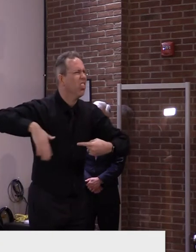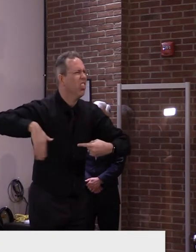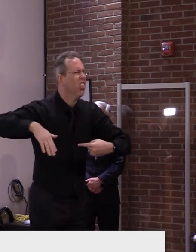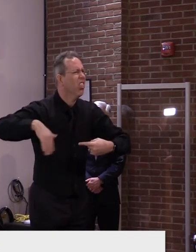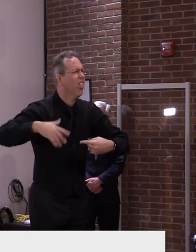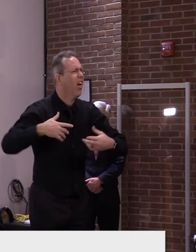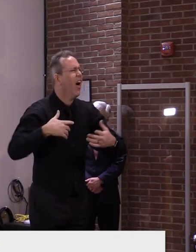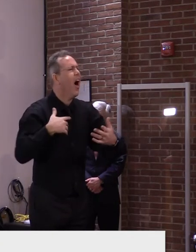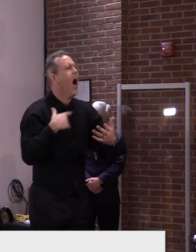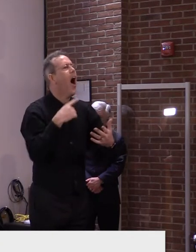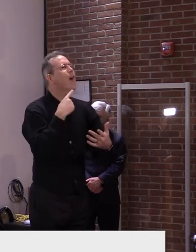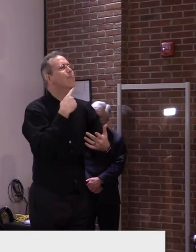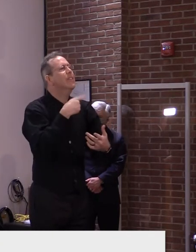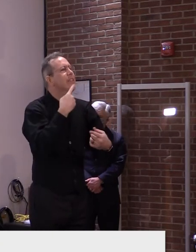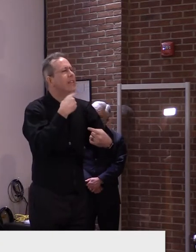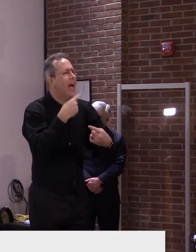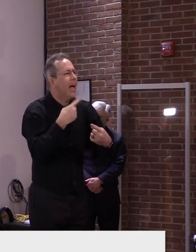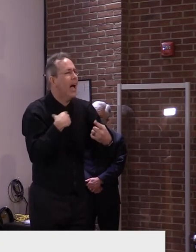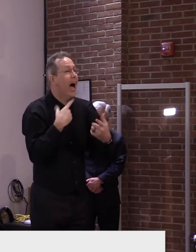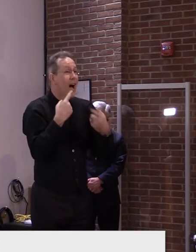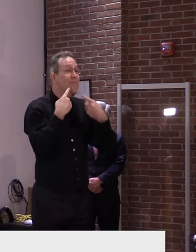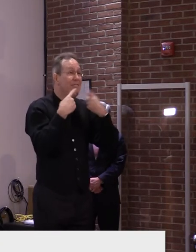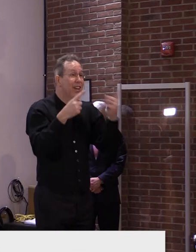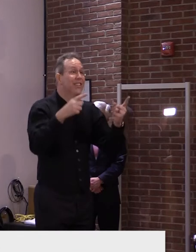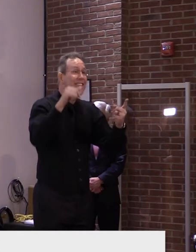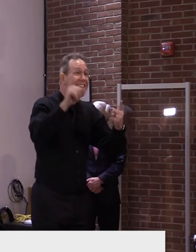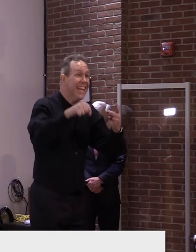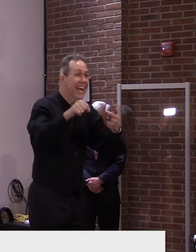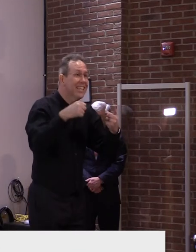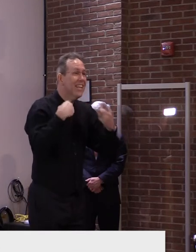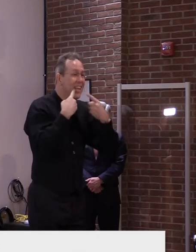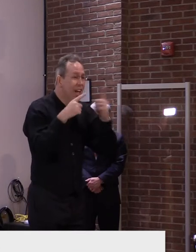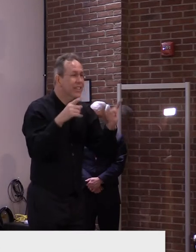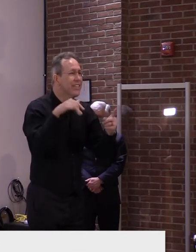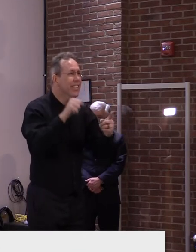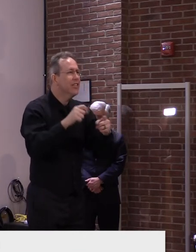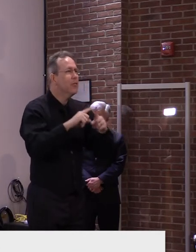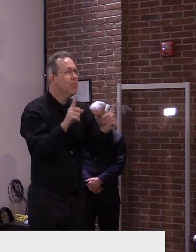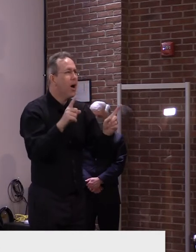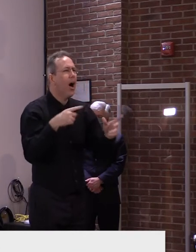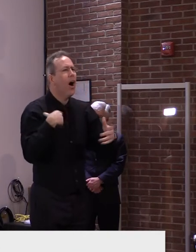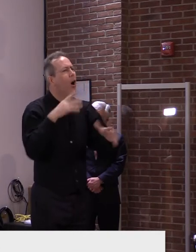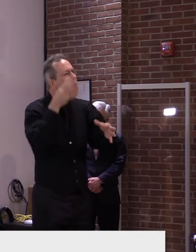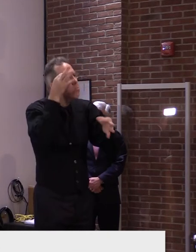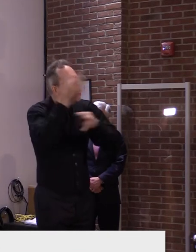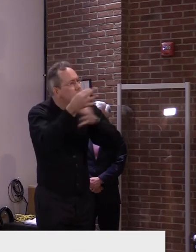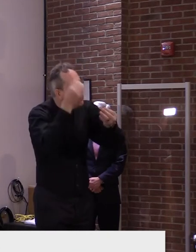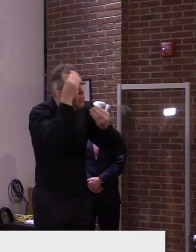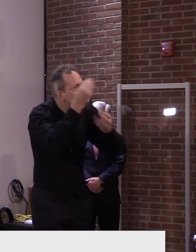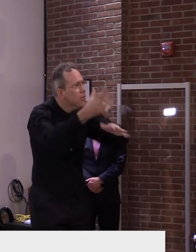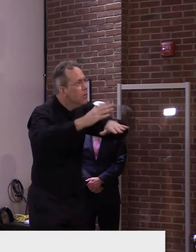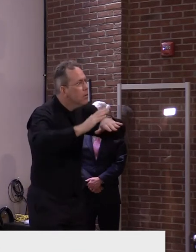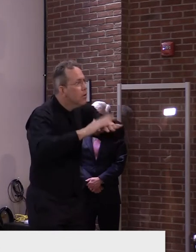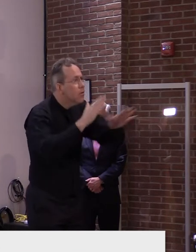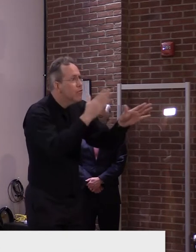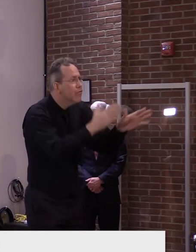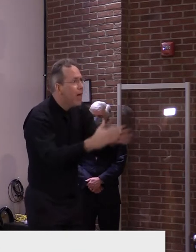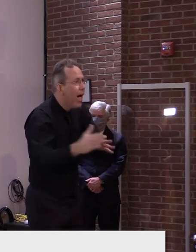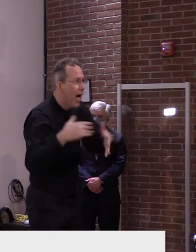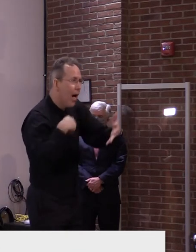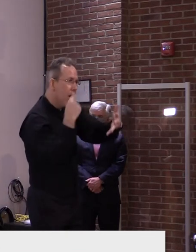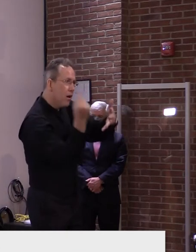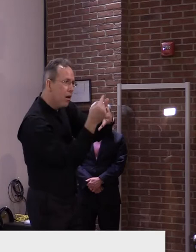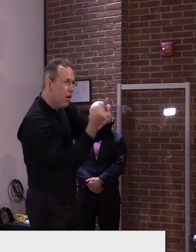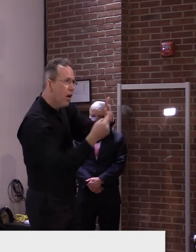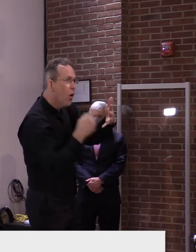If you are fully vaccinated, fully vaccinated, first, second dose in two weeks, you can travel without quarantine.